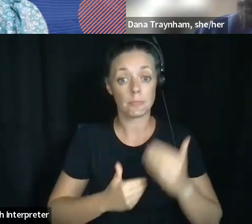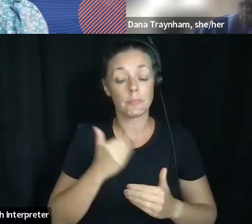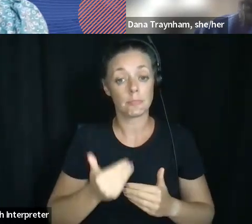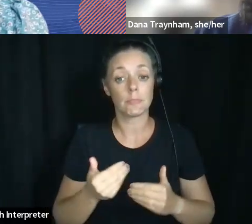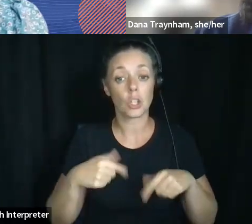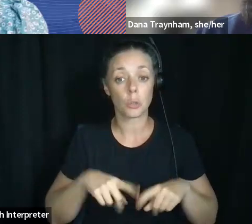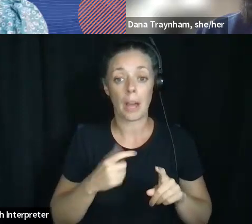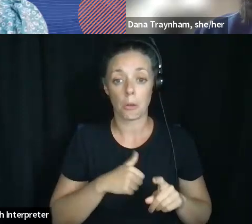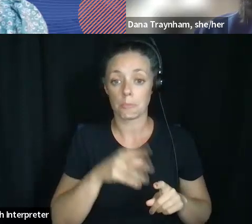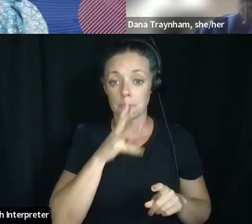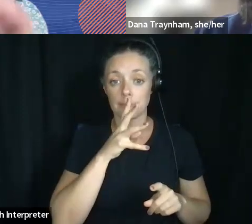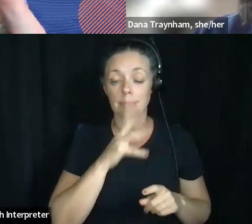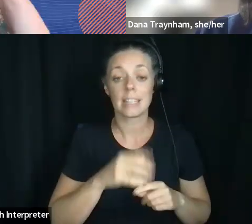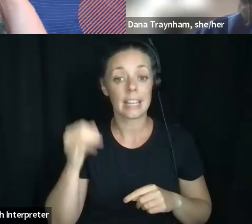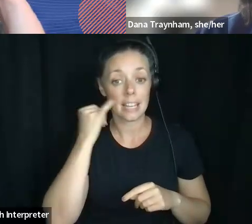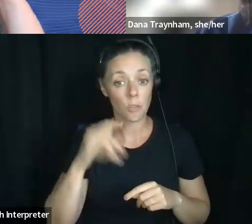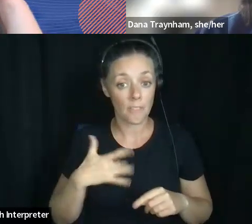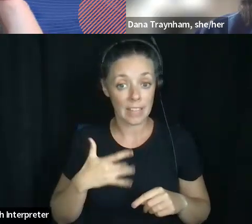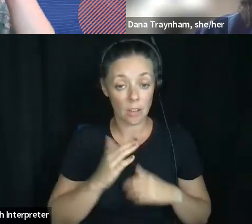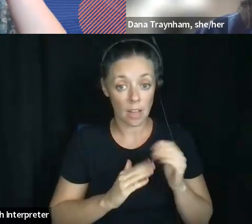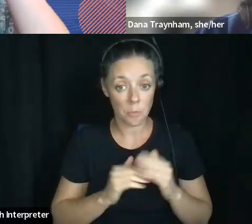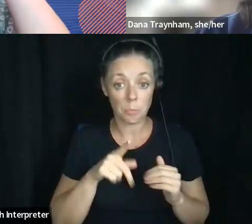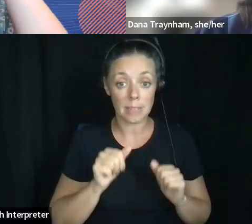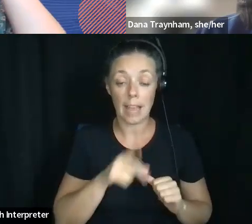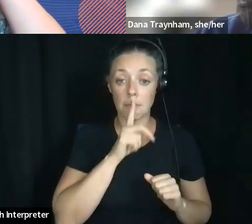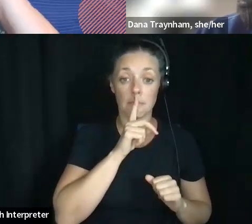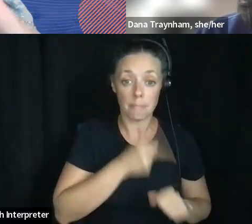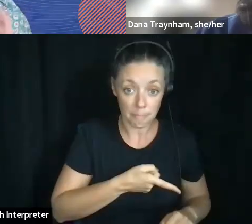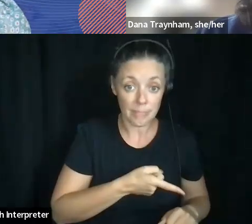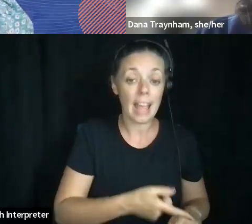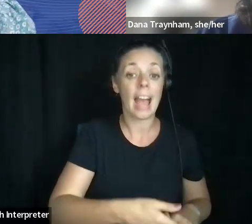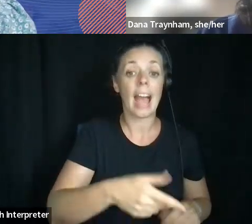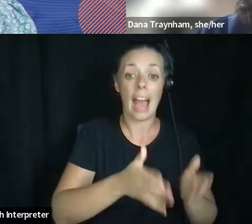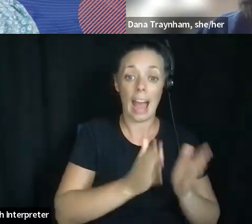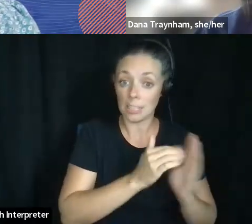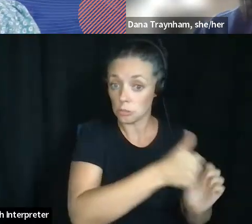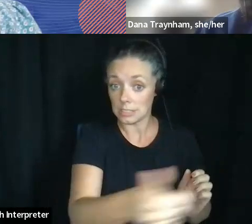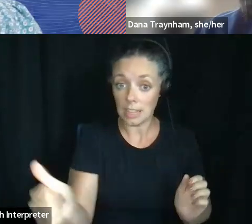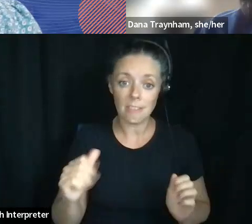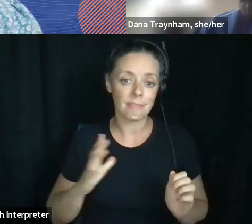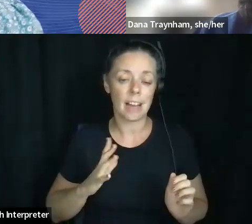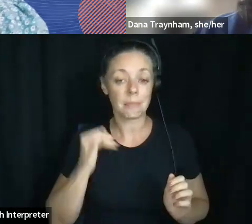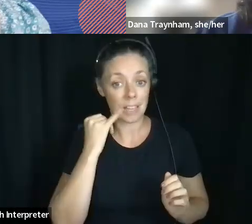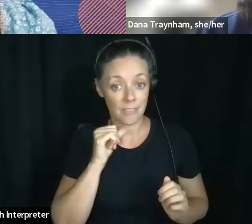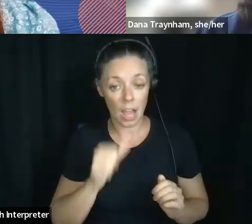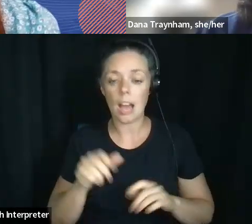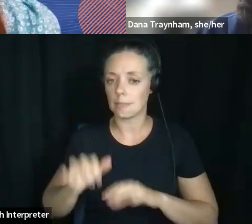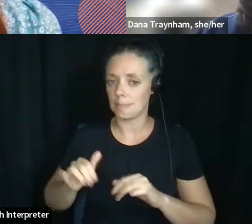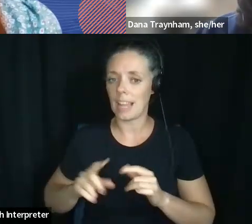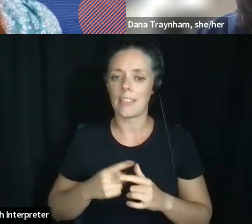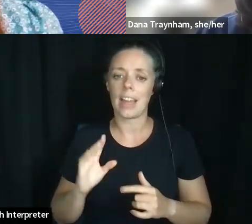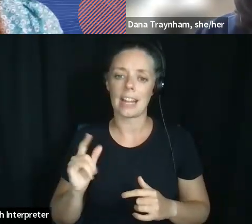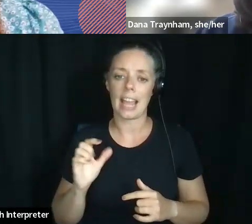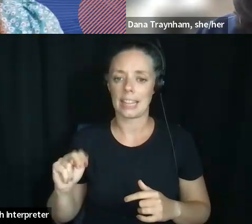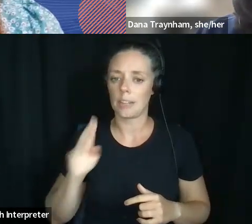unmuting yourself and asking that question, please do so. If not, you can put it in the chat box, and Caitlin will let me know that we have a question.